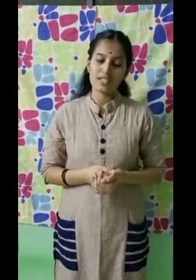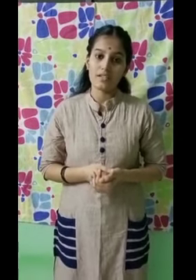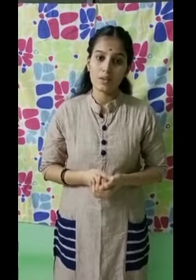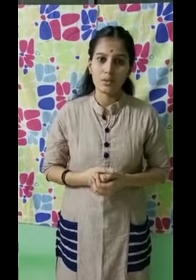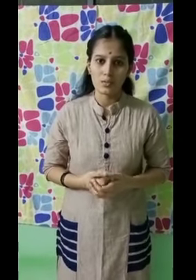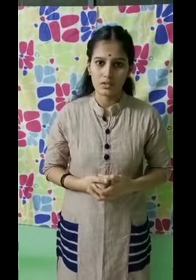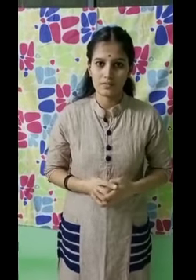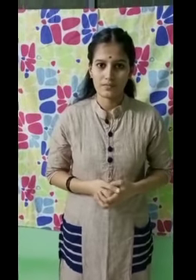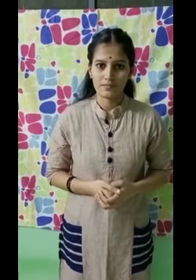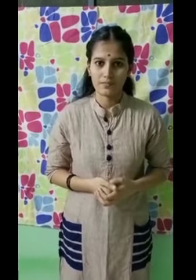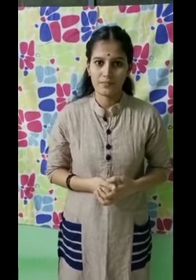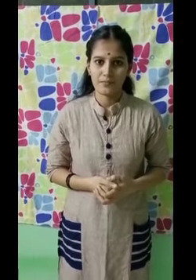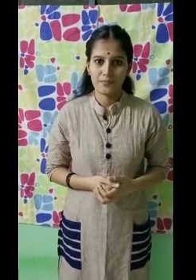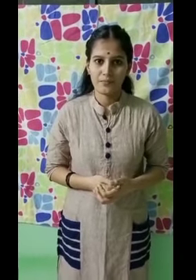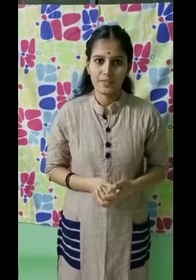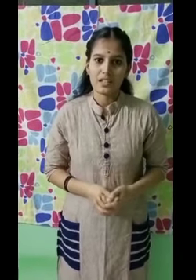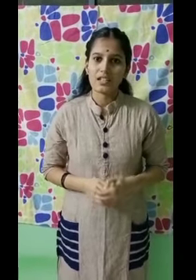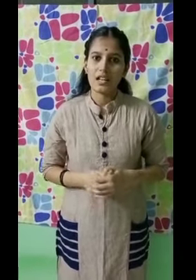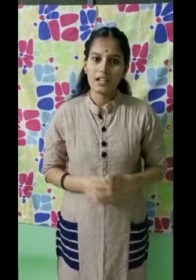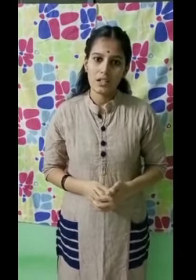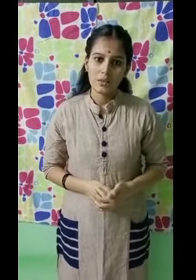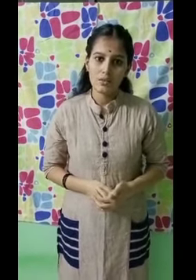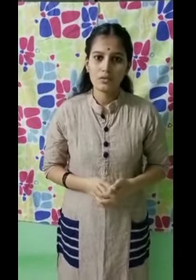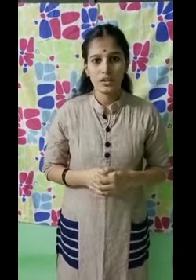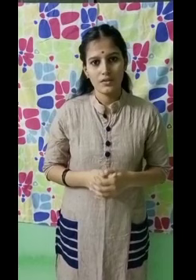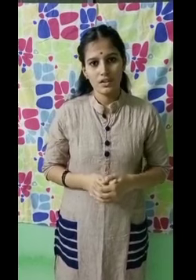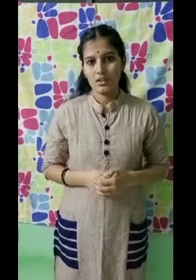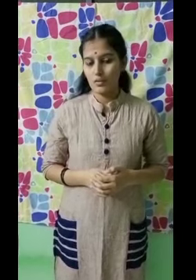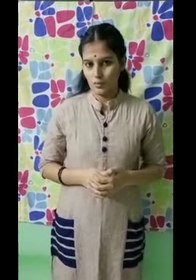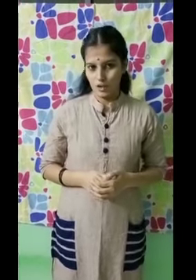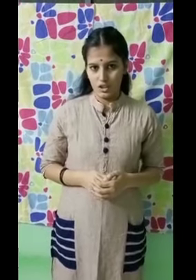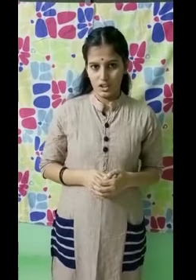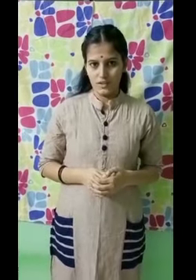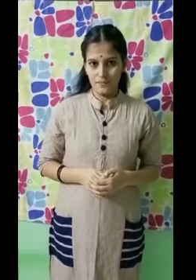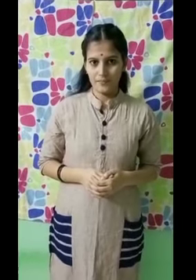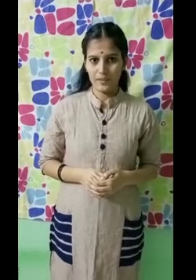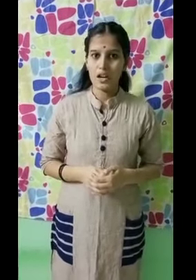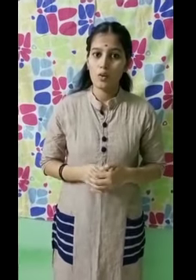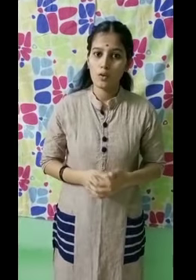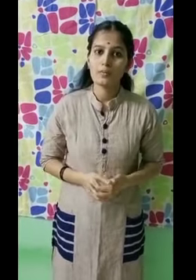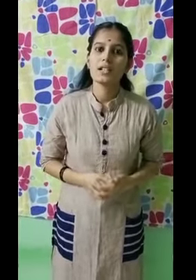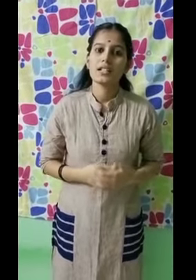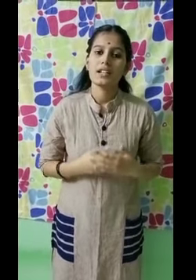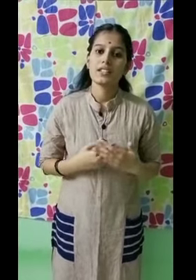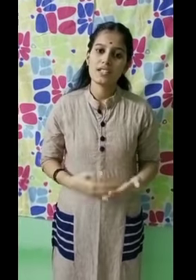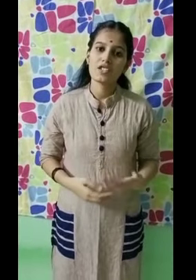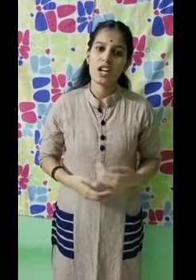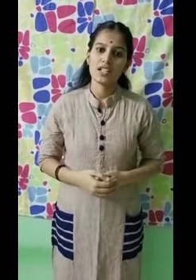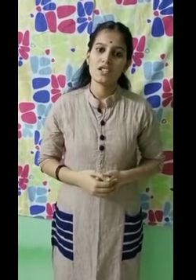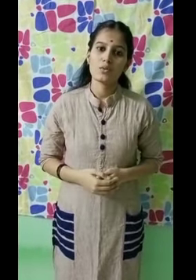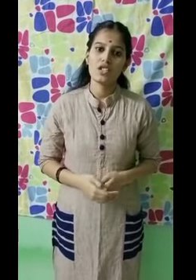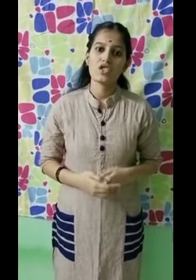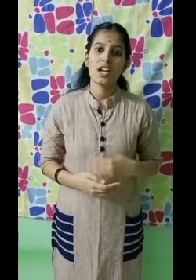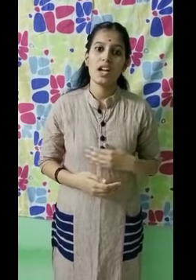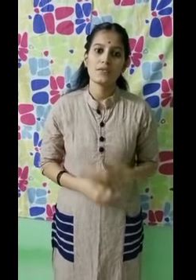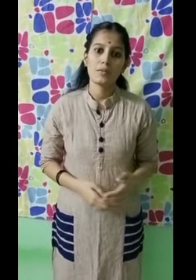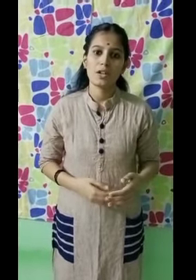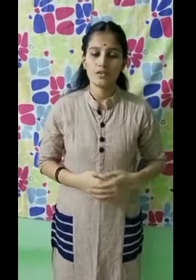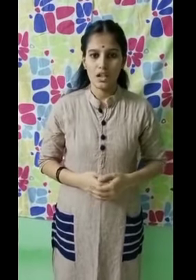around the world. Thank you for giving us this opportunity. Hope that this challenge reached every part of the